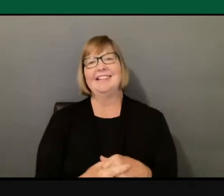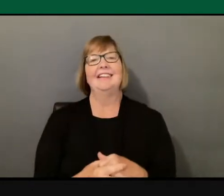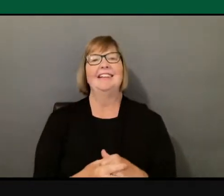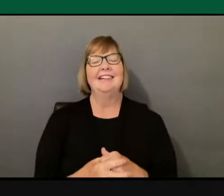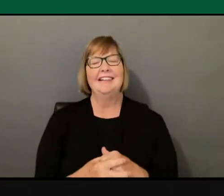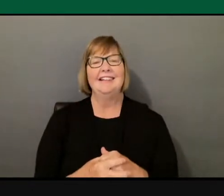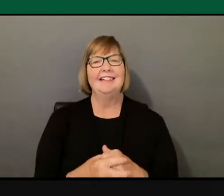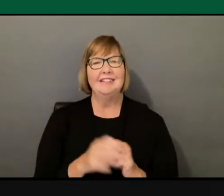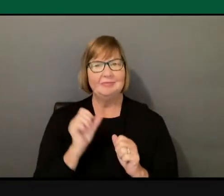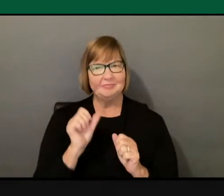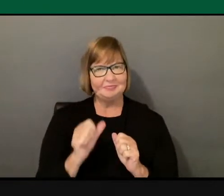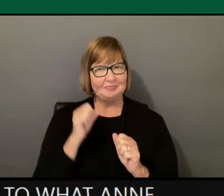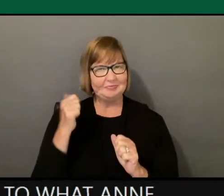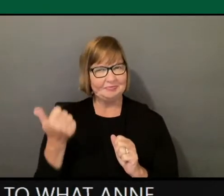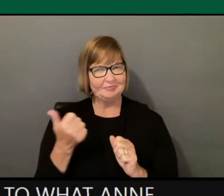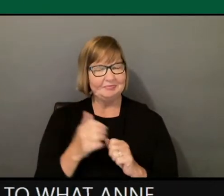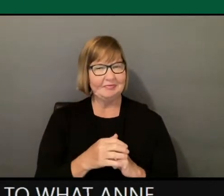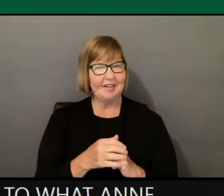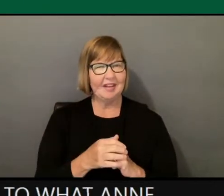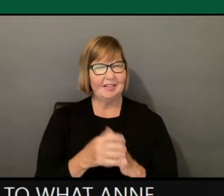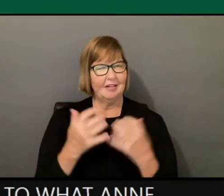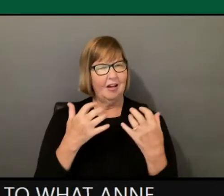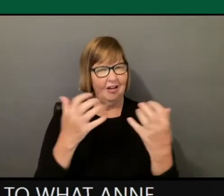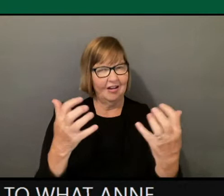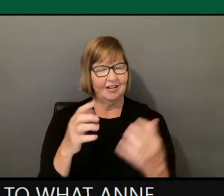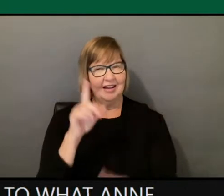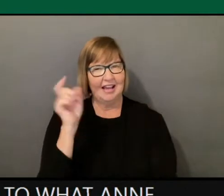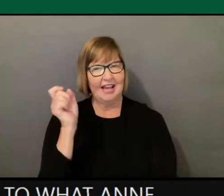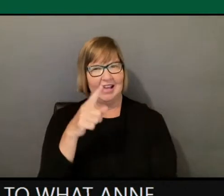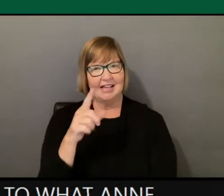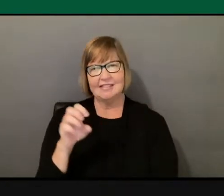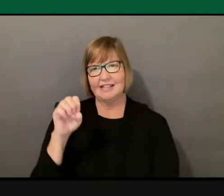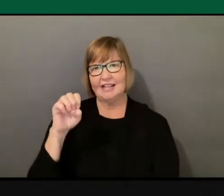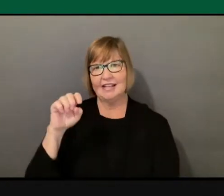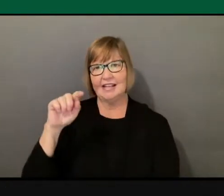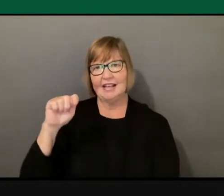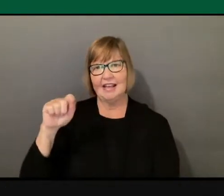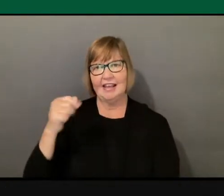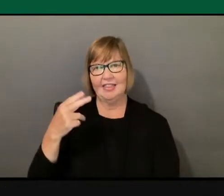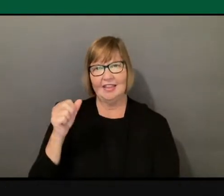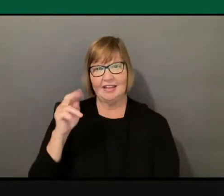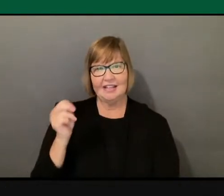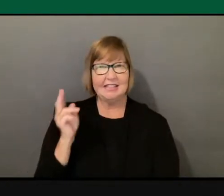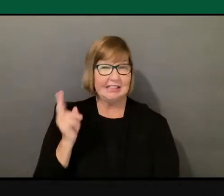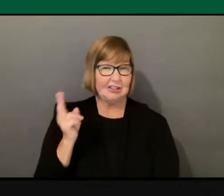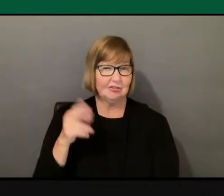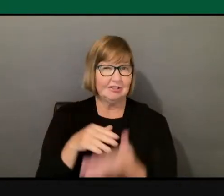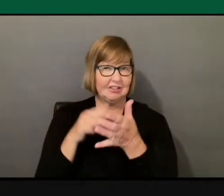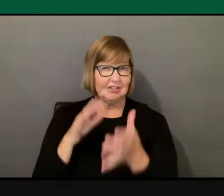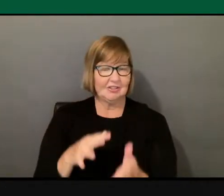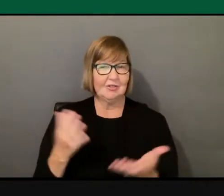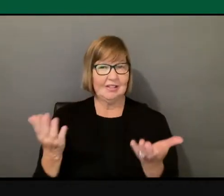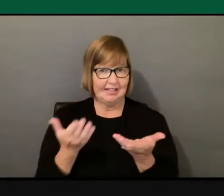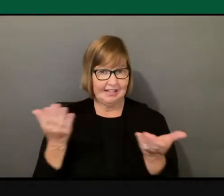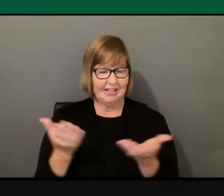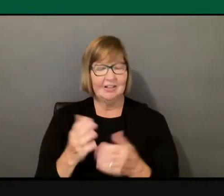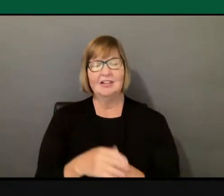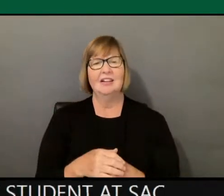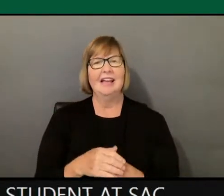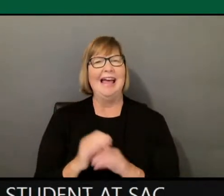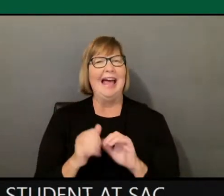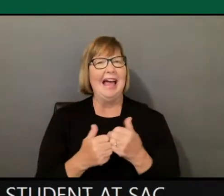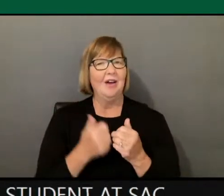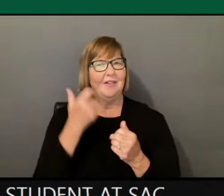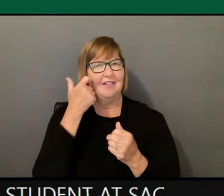Another audience member. This is from Ethan, a history student at Sac State. How have the recent comments of